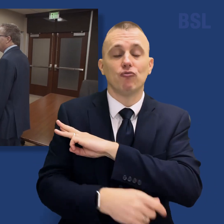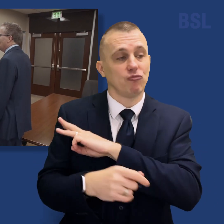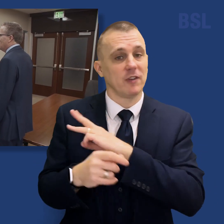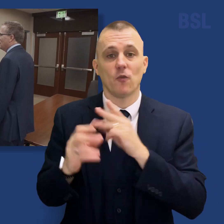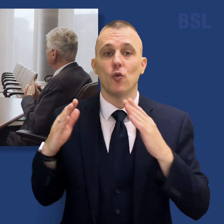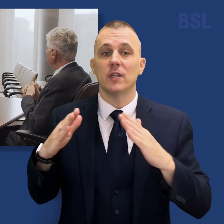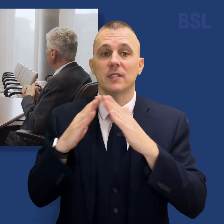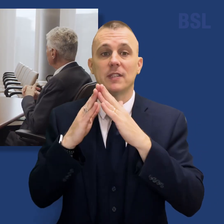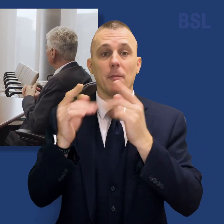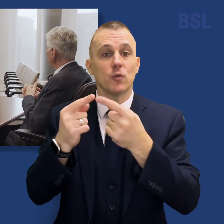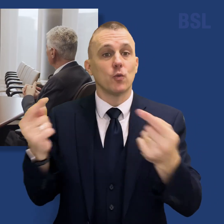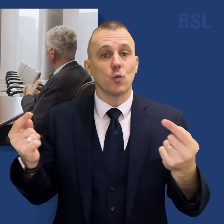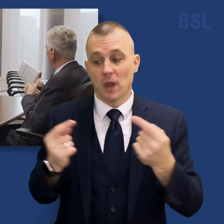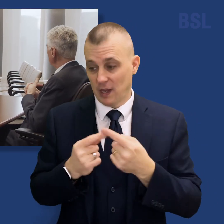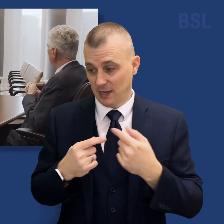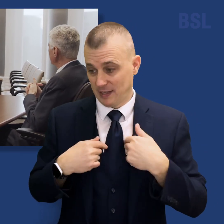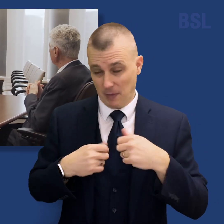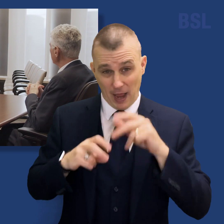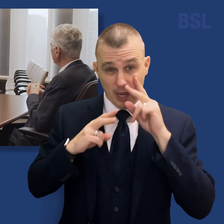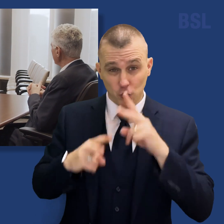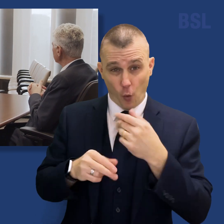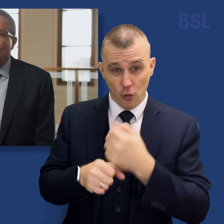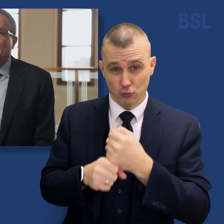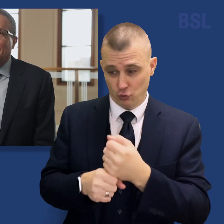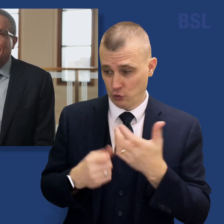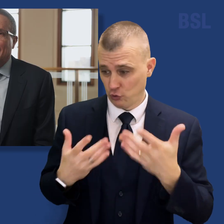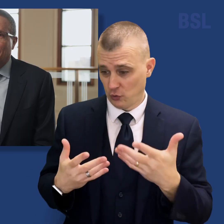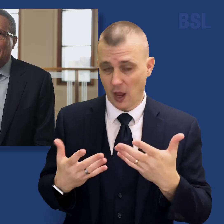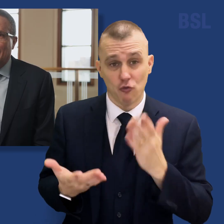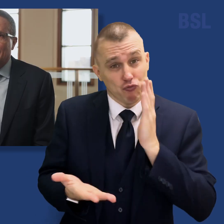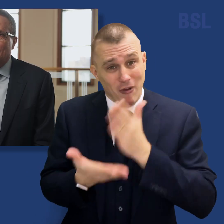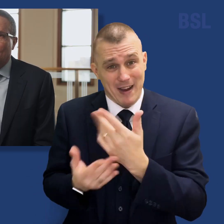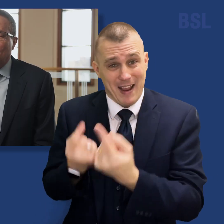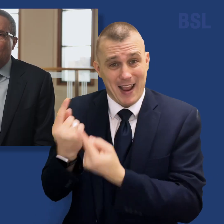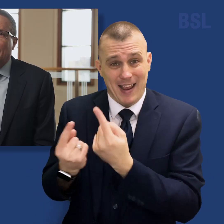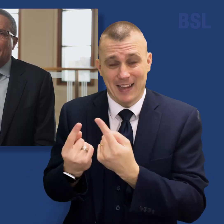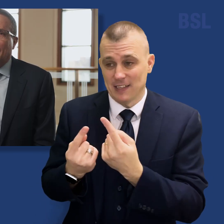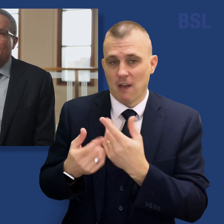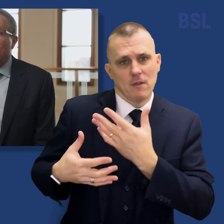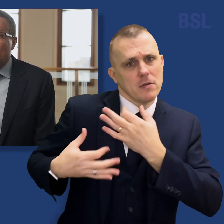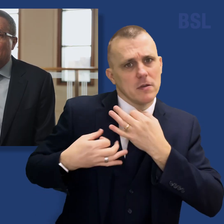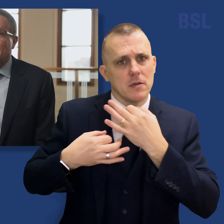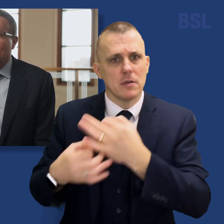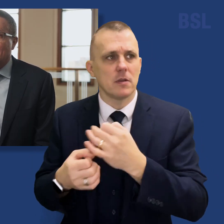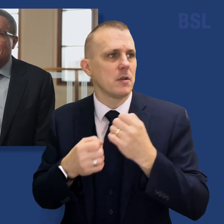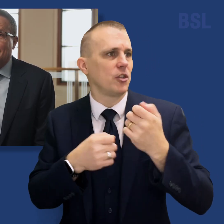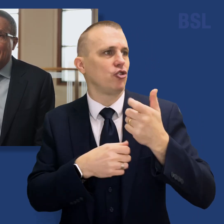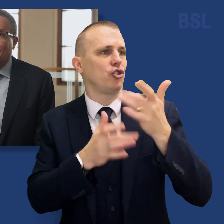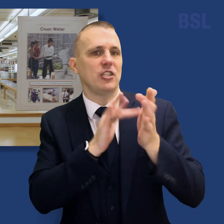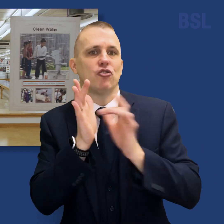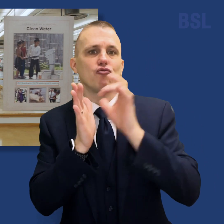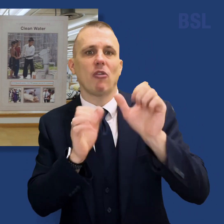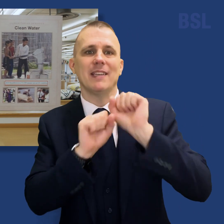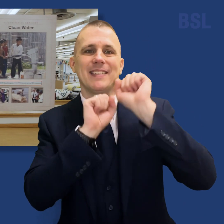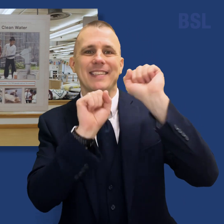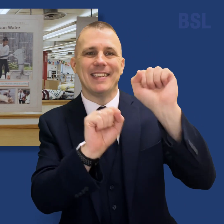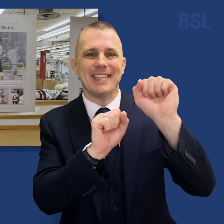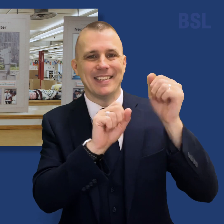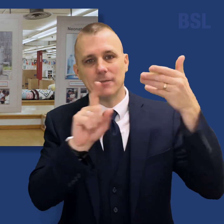Temple Square. I saw the Church today really living into the mission that Jesus gave to be his hands and feet